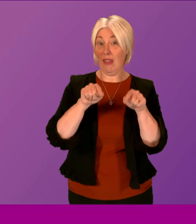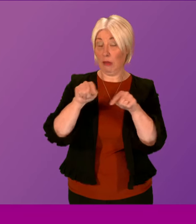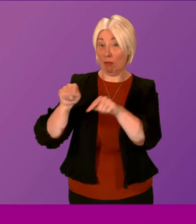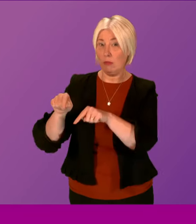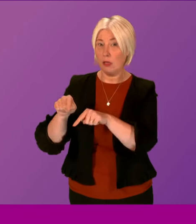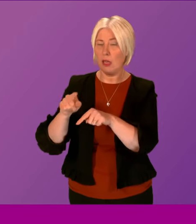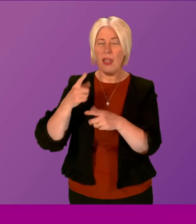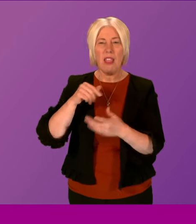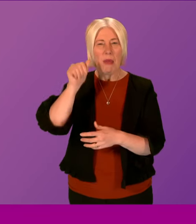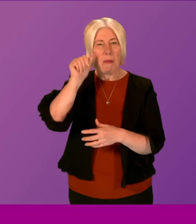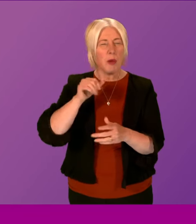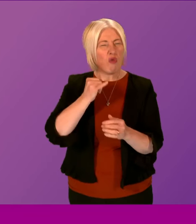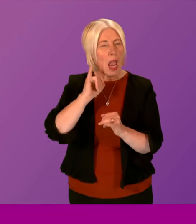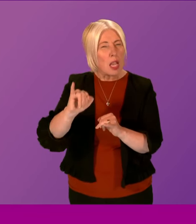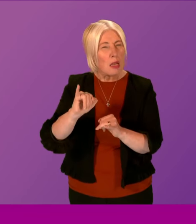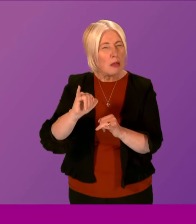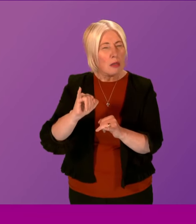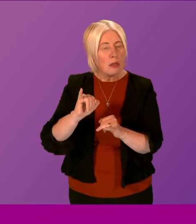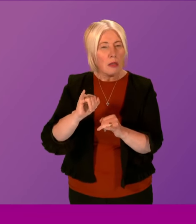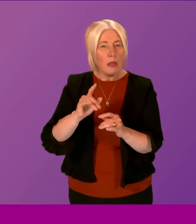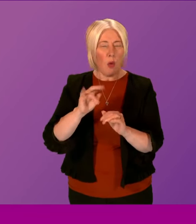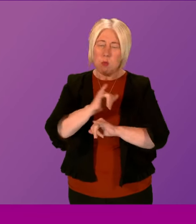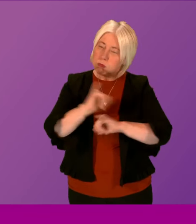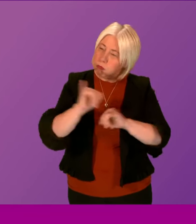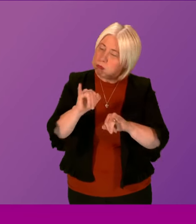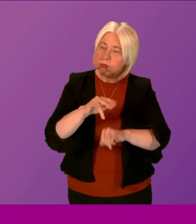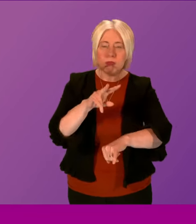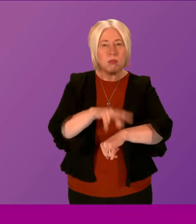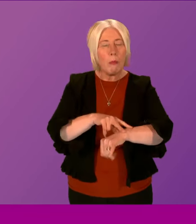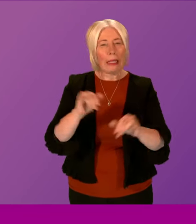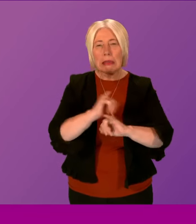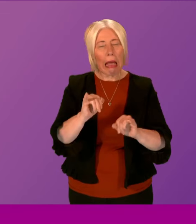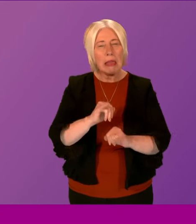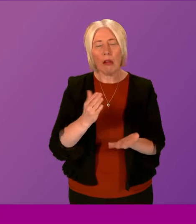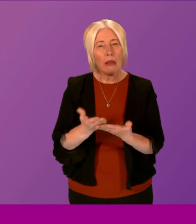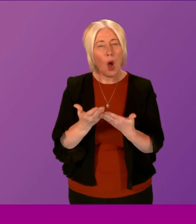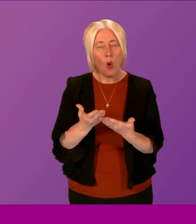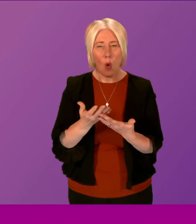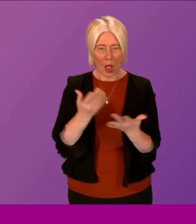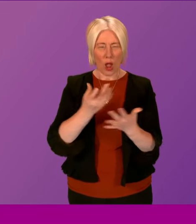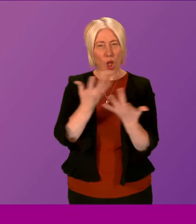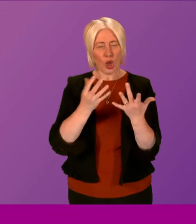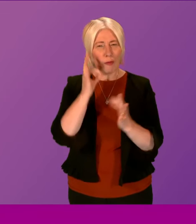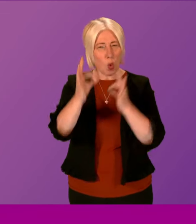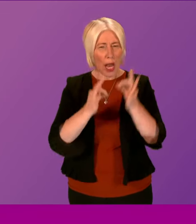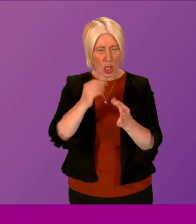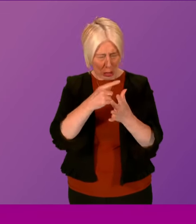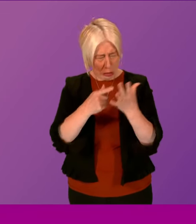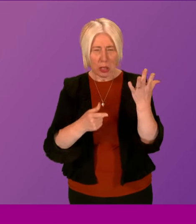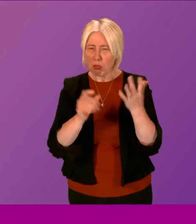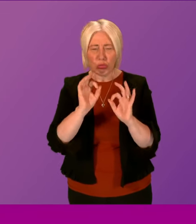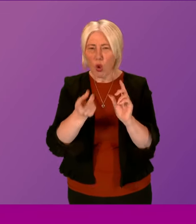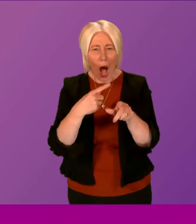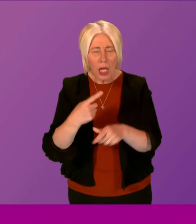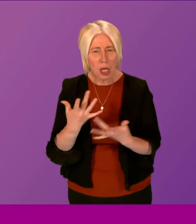by what was one of Scotland's worst policing scandals. Many questions remain about how this shameful saga, which